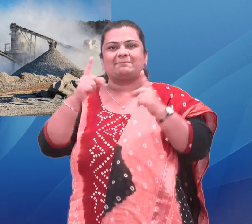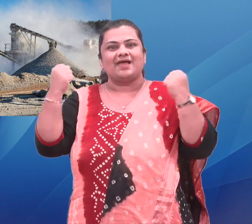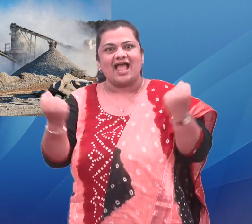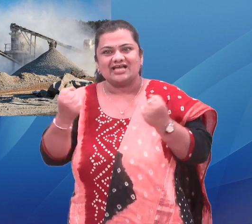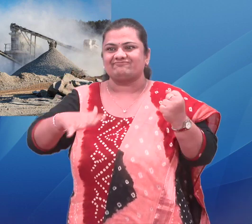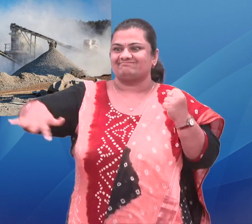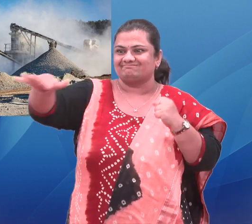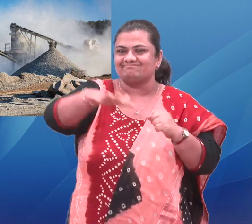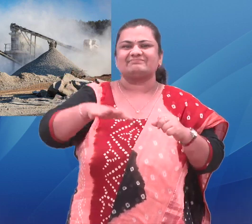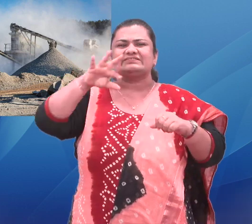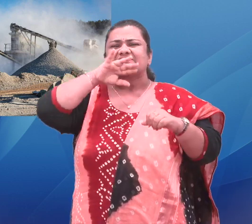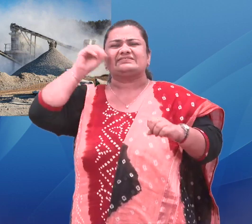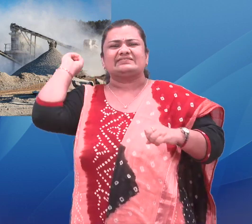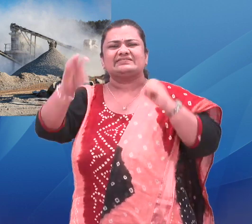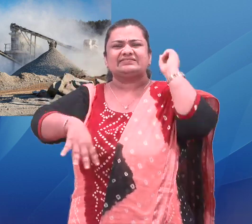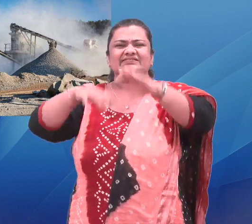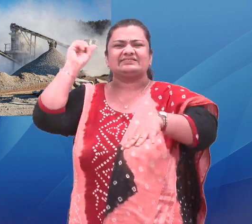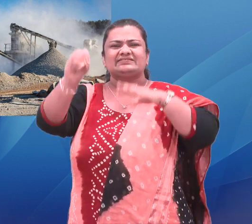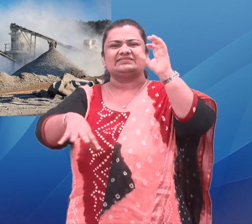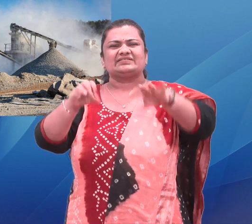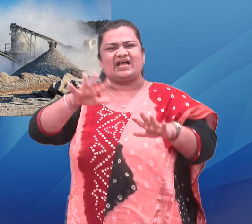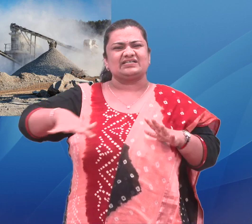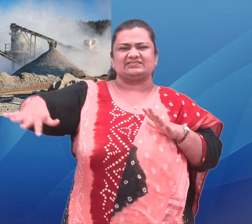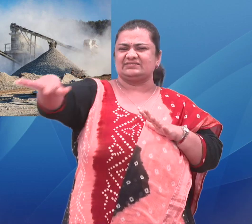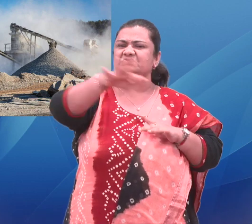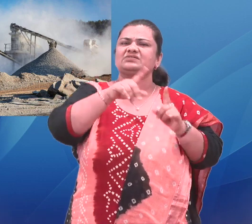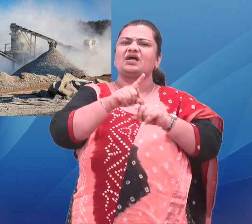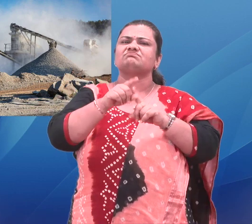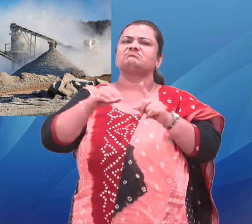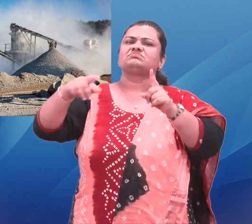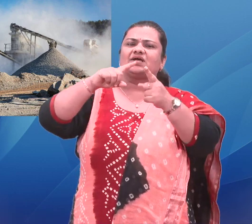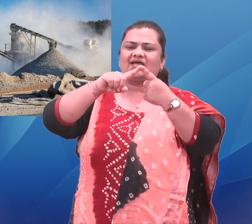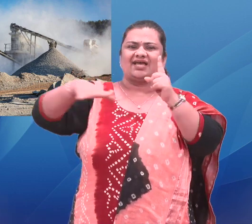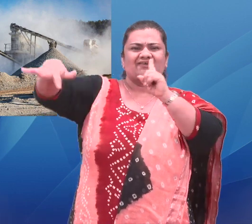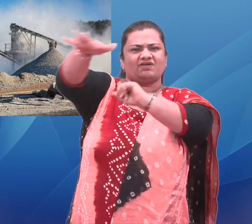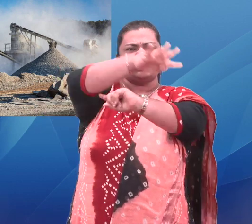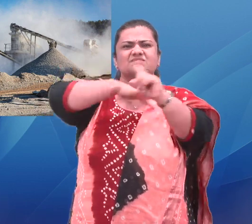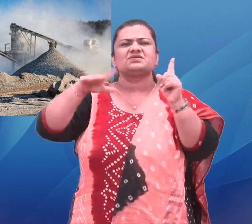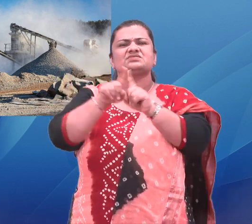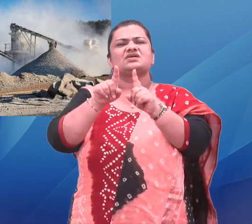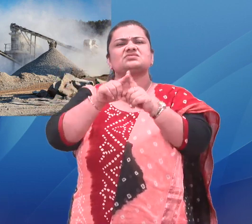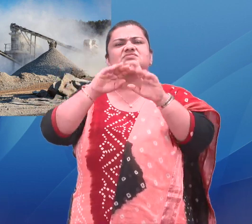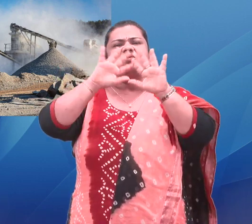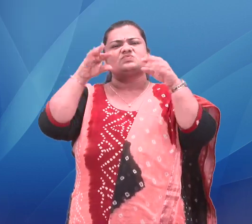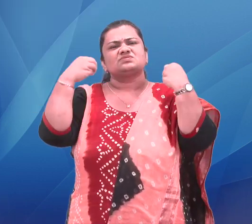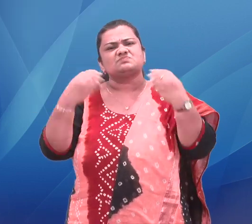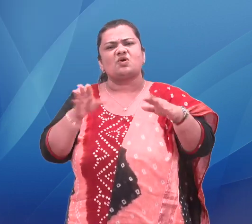identified shortly with the state government all set to map its EZZs and the forest boundaries.